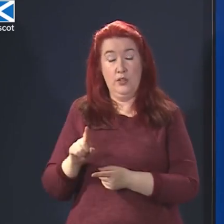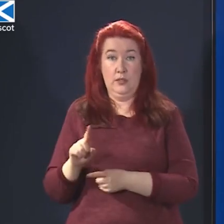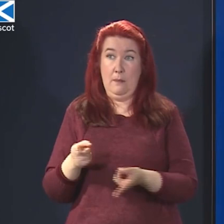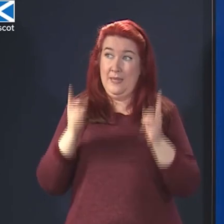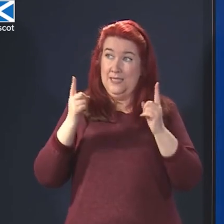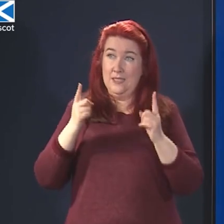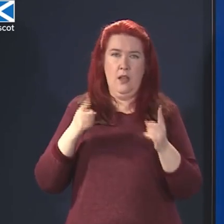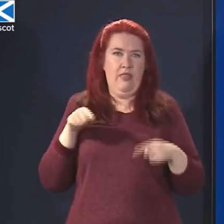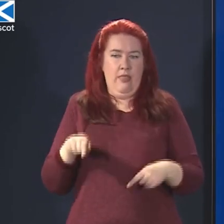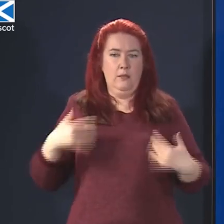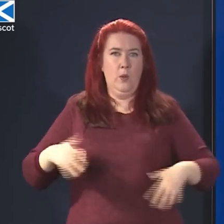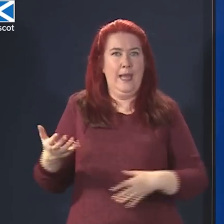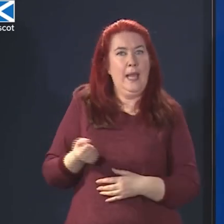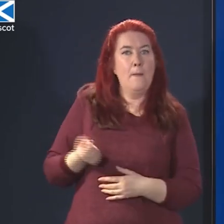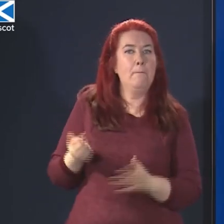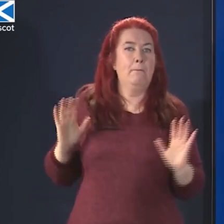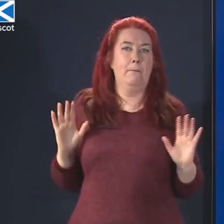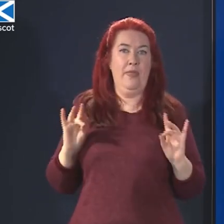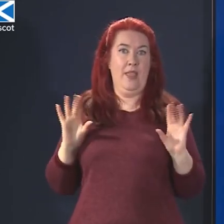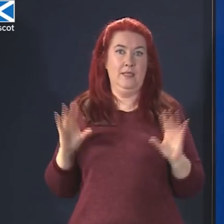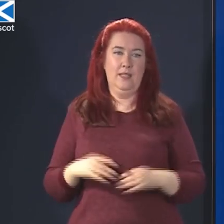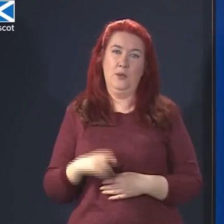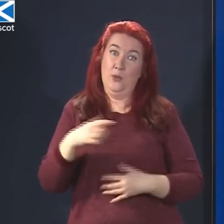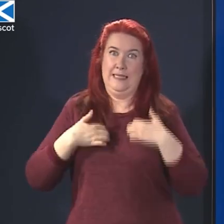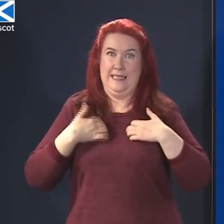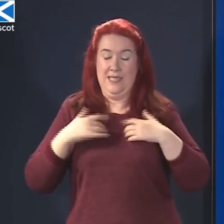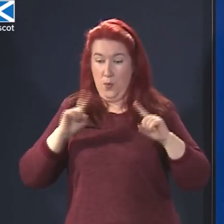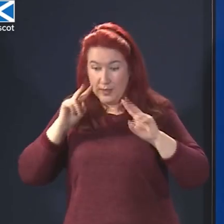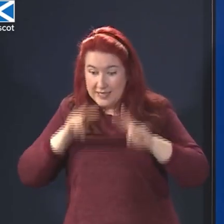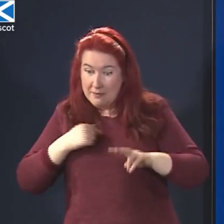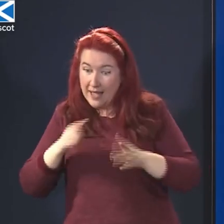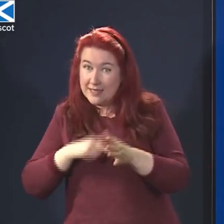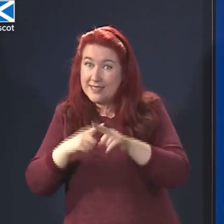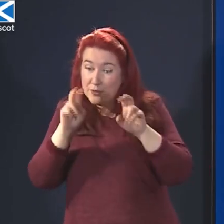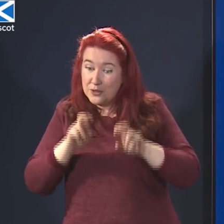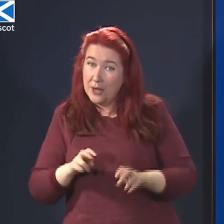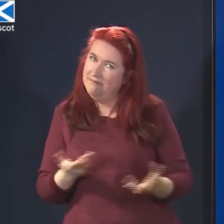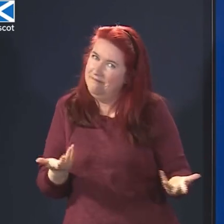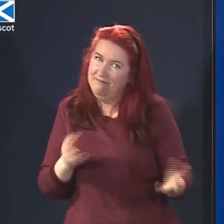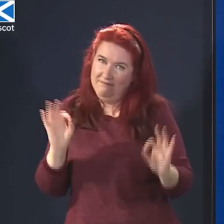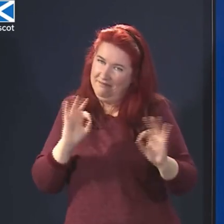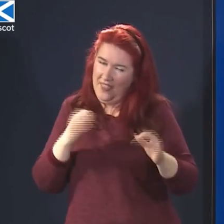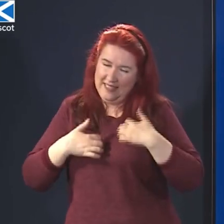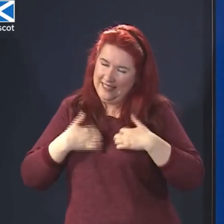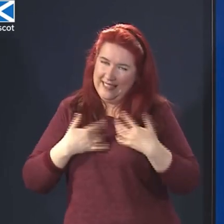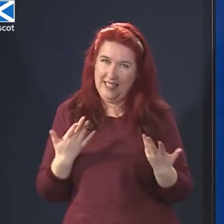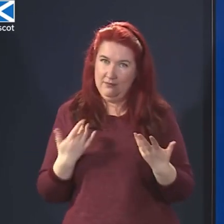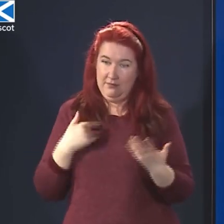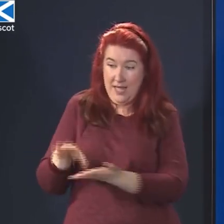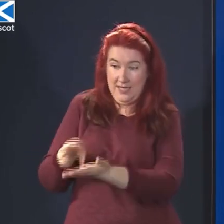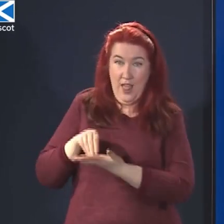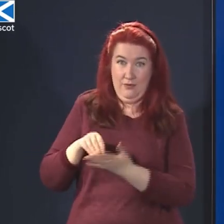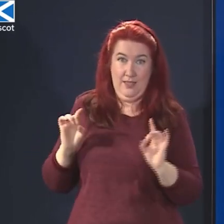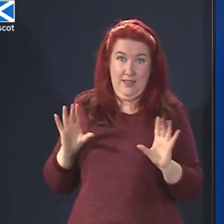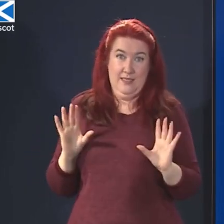income. So, you know, if any of you are getting excited about what you might see in my tax returns, I would caution you against it because there isn't anything in my tax returns